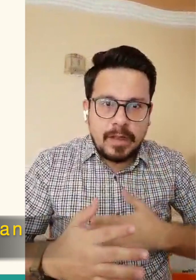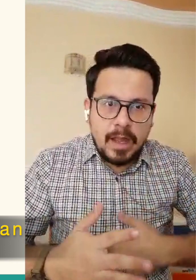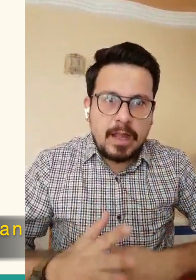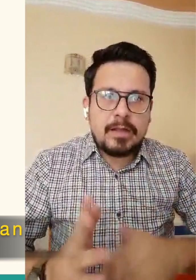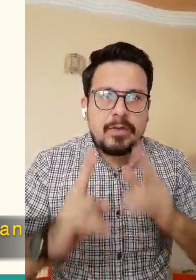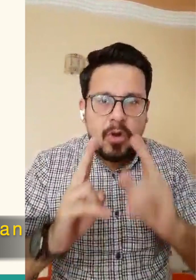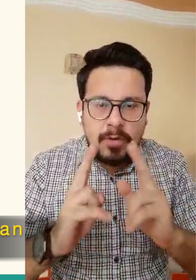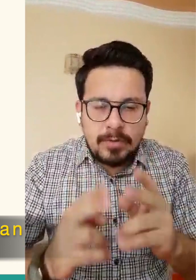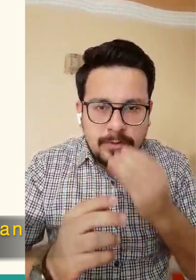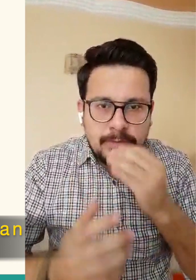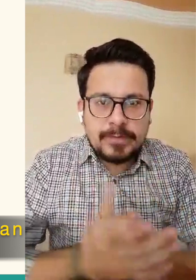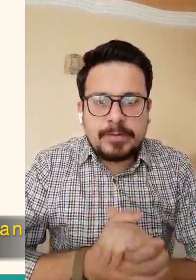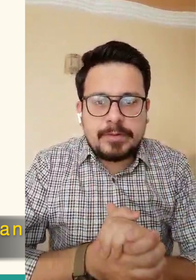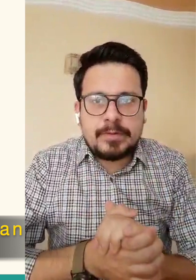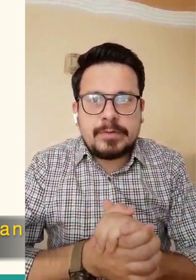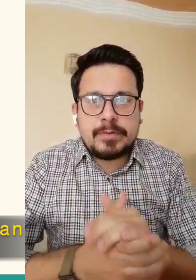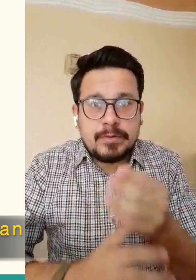healthy and moderately